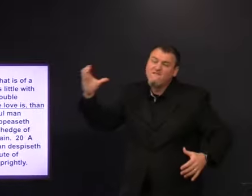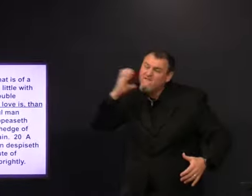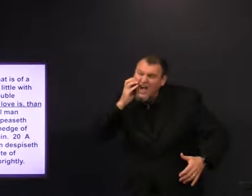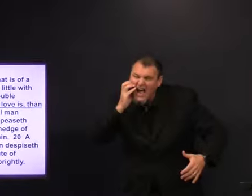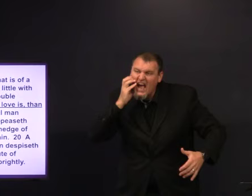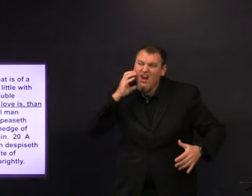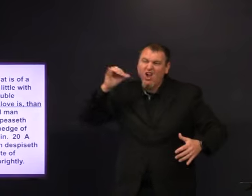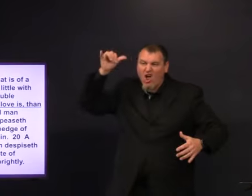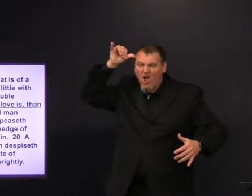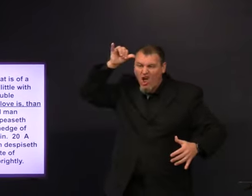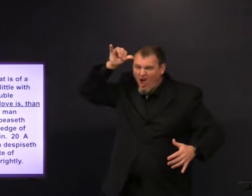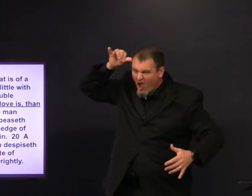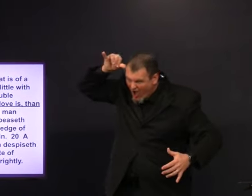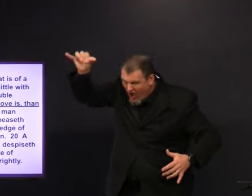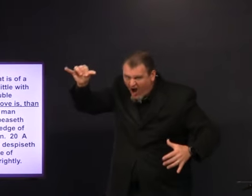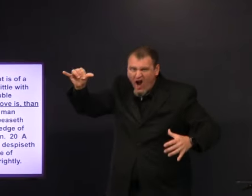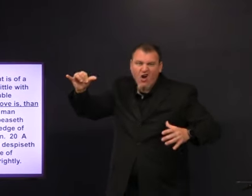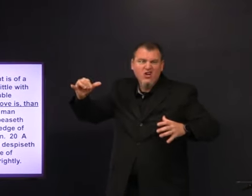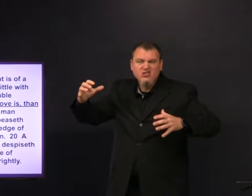a fat ox